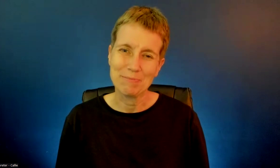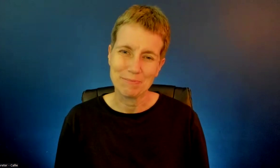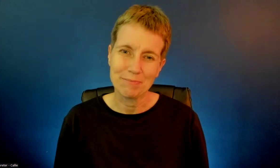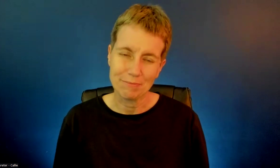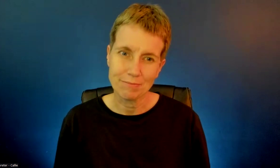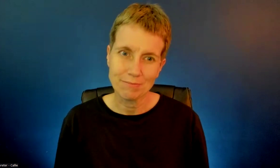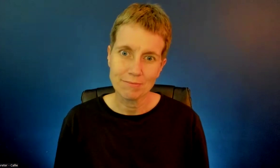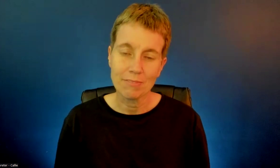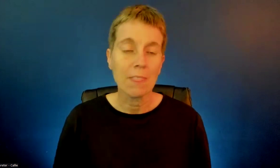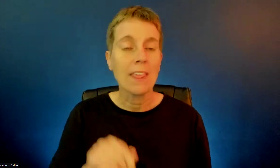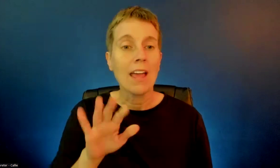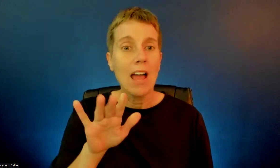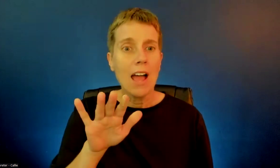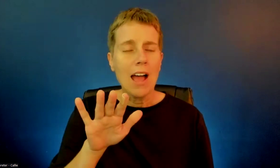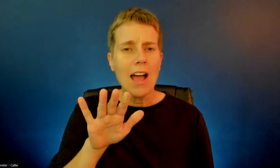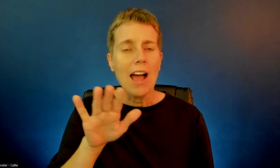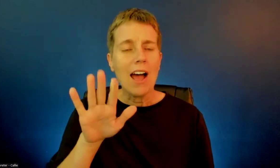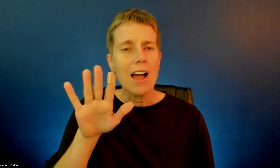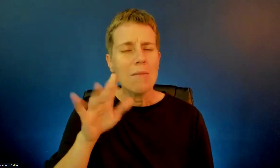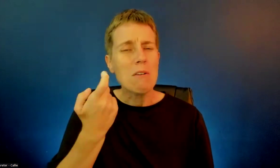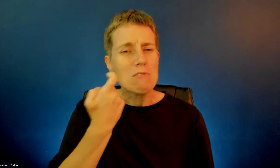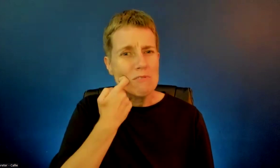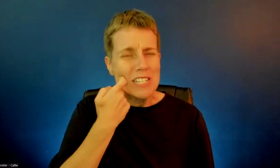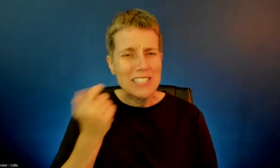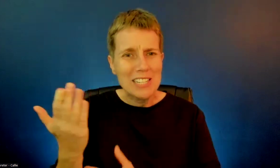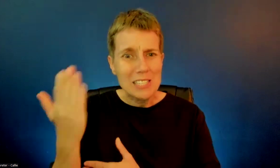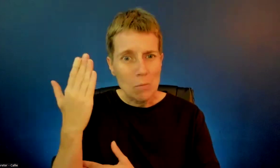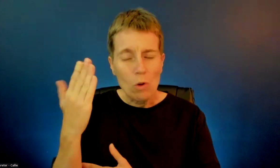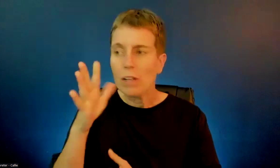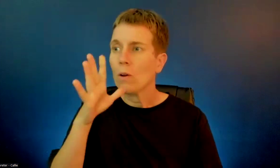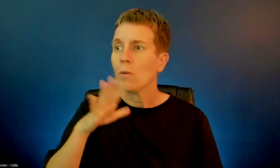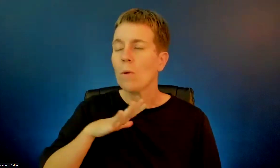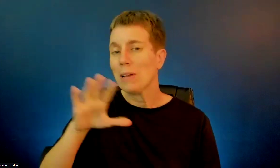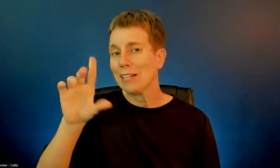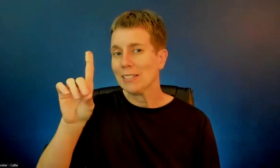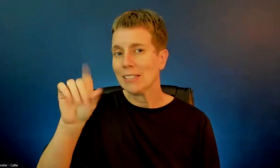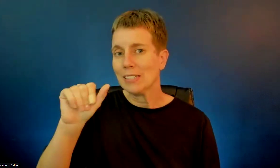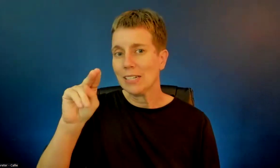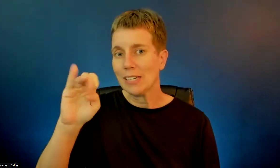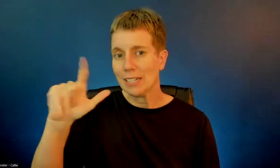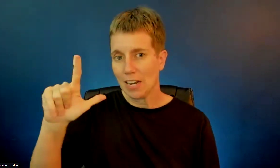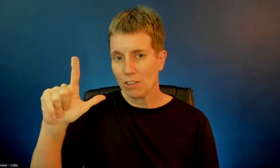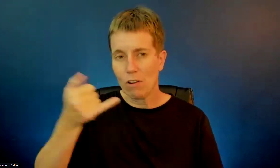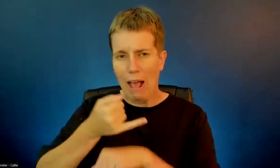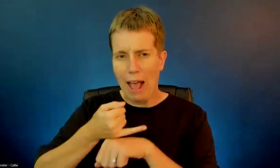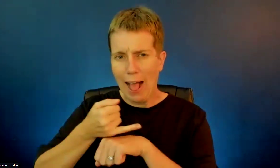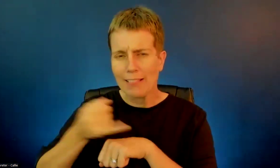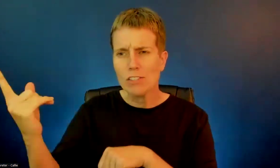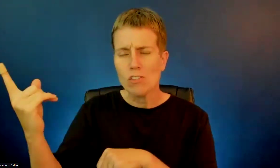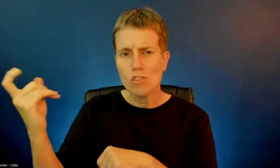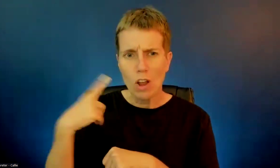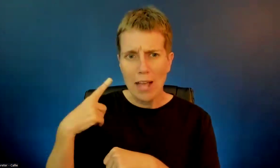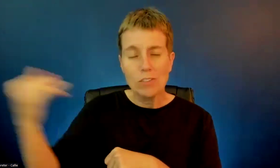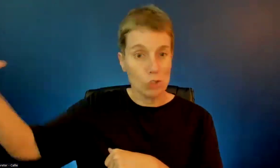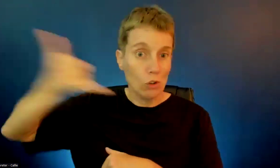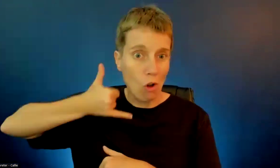I had a very unique question this morning. A woman from Daniel Allen called and said, what do apartment complexes have